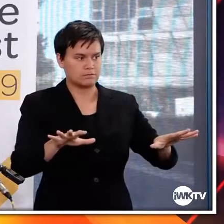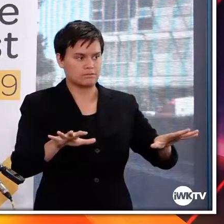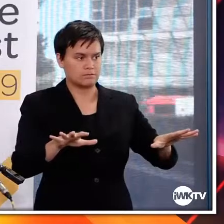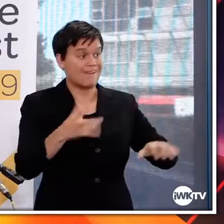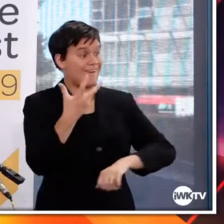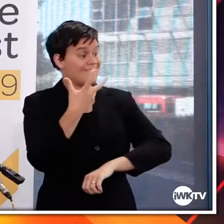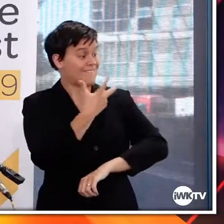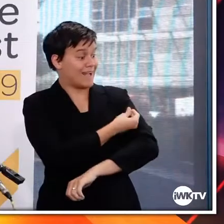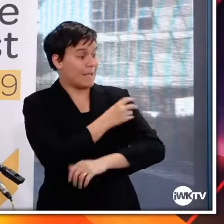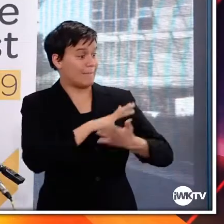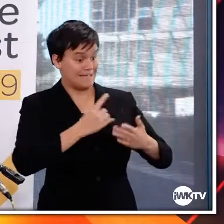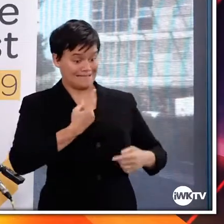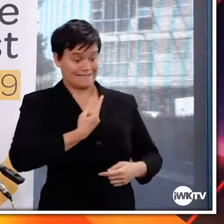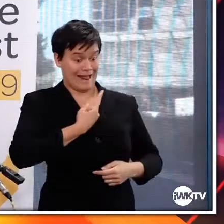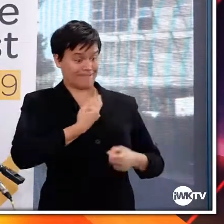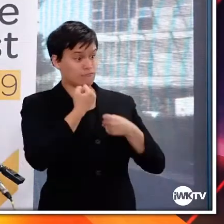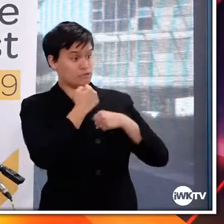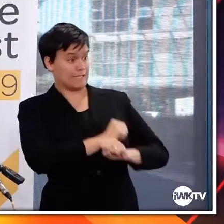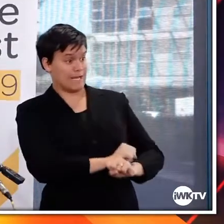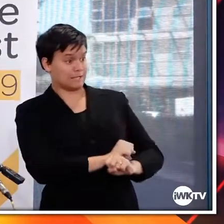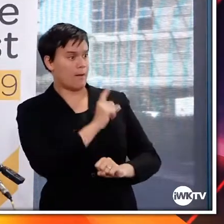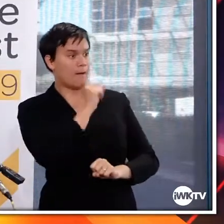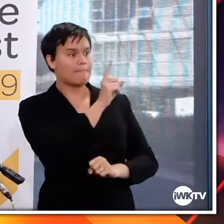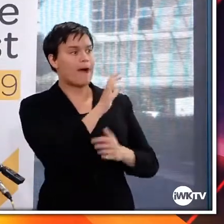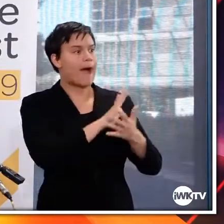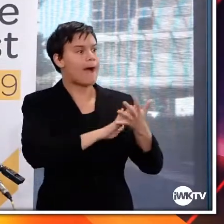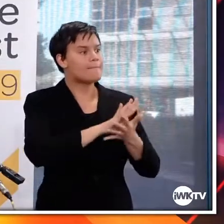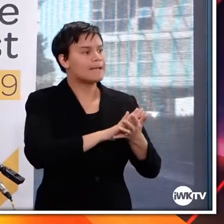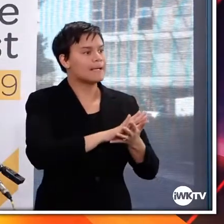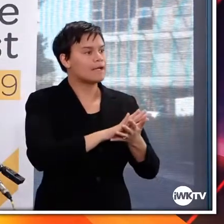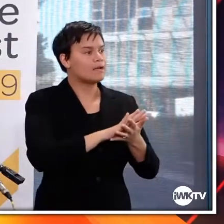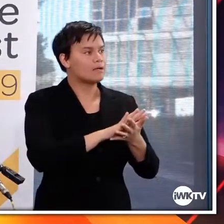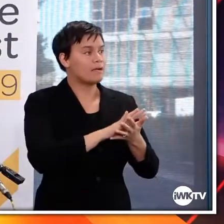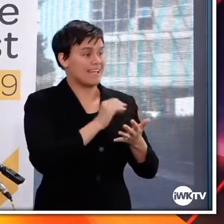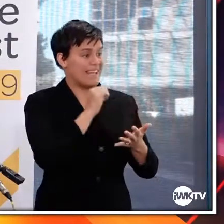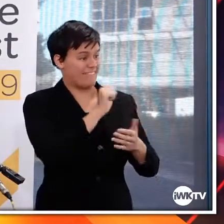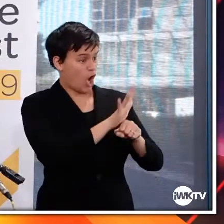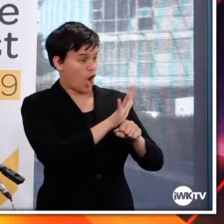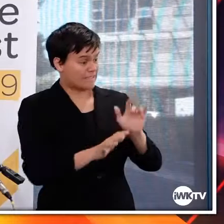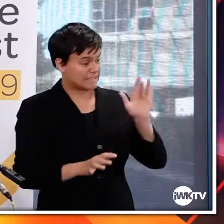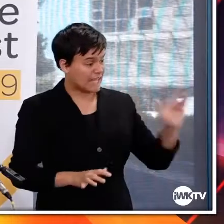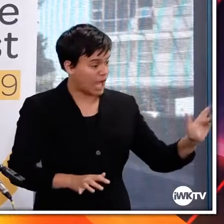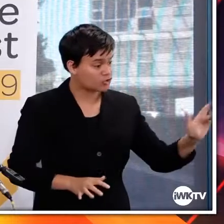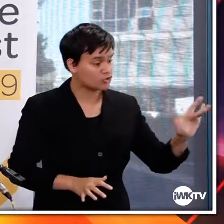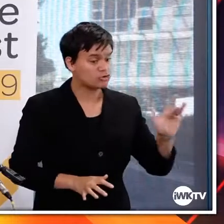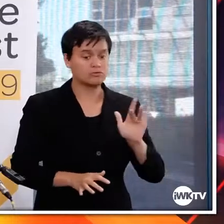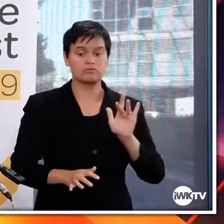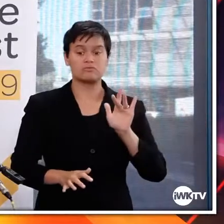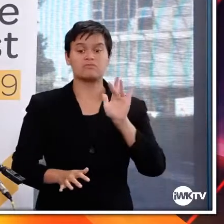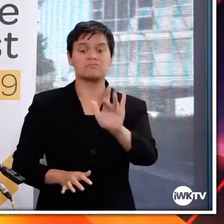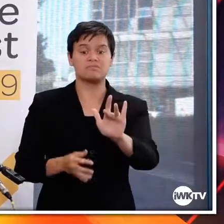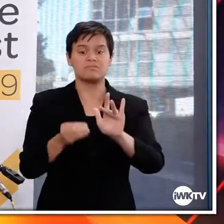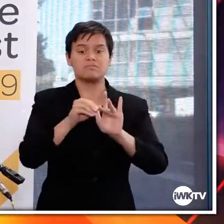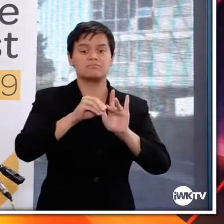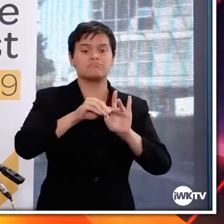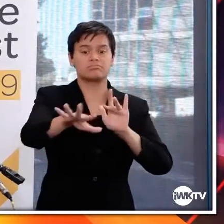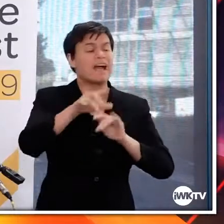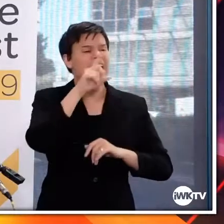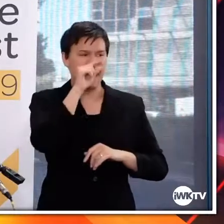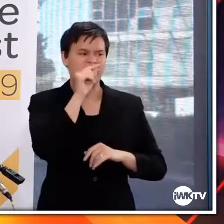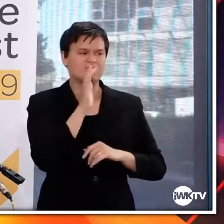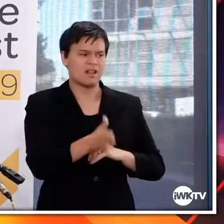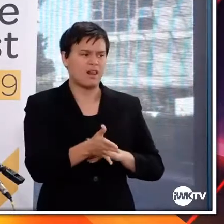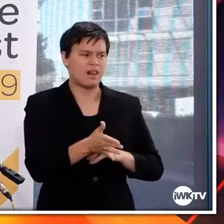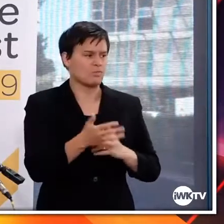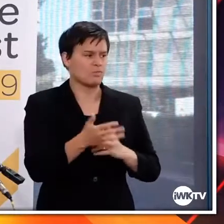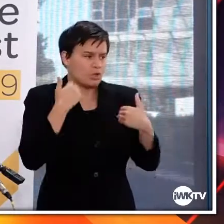information from Pfizer. So when that data starts coming through, we'll know as soon as possible. Looking at the mass vaccinations around the